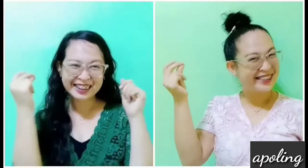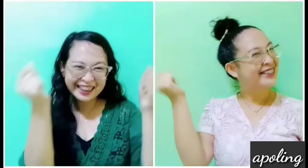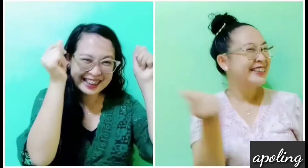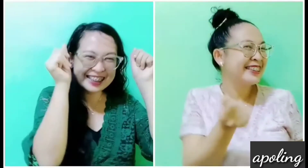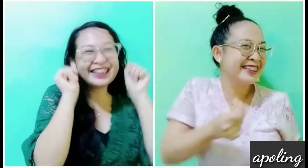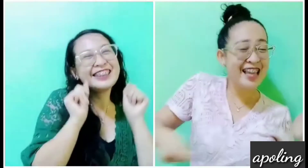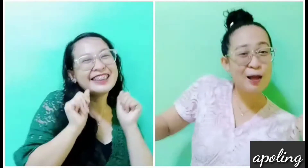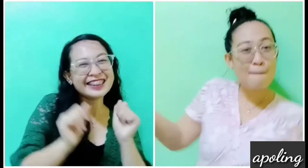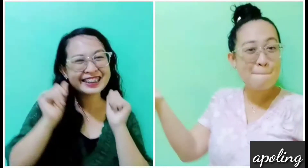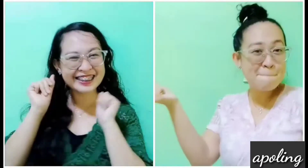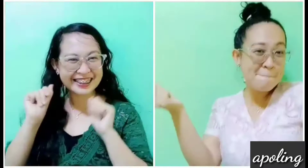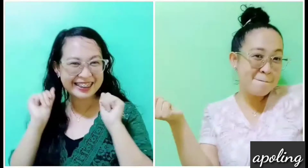Aha